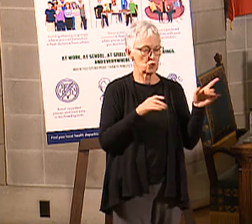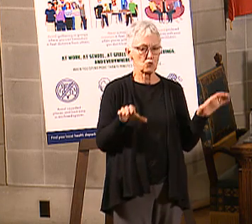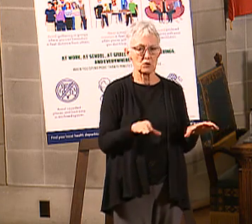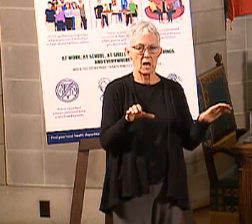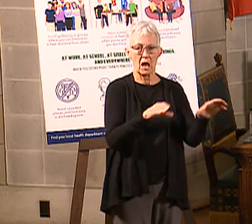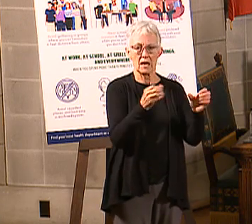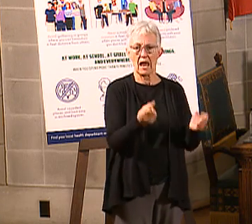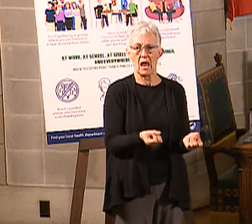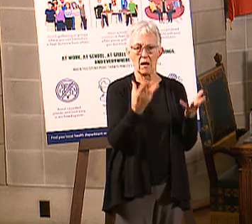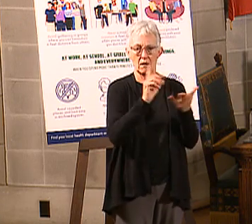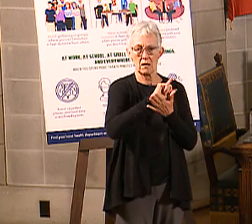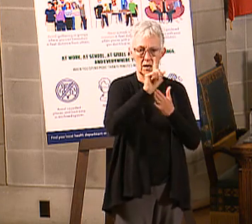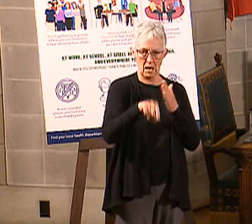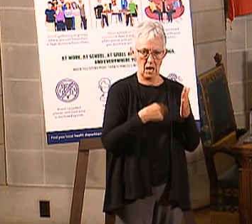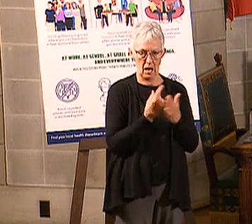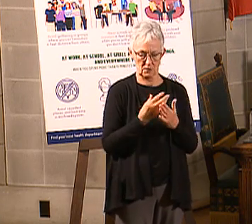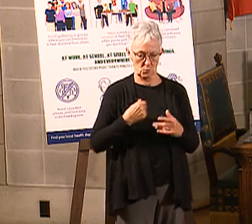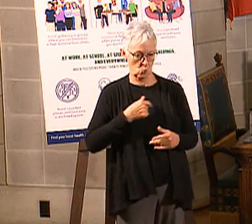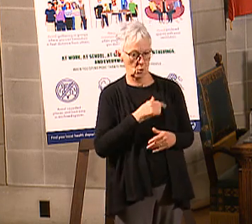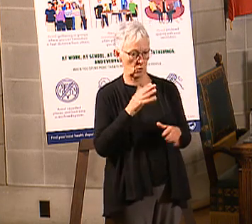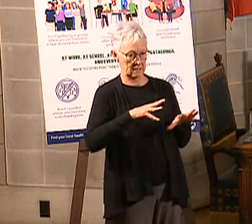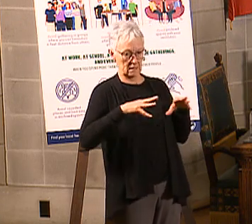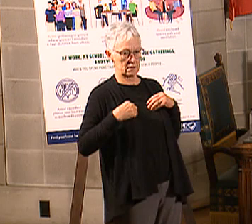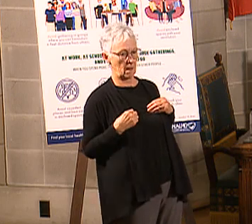for how many hours, and we will accept it.